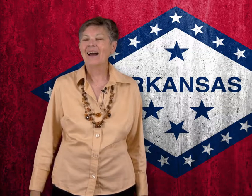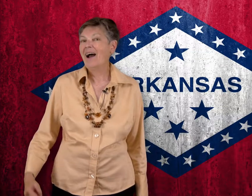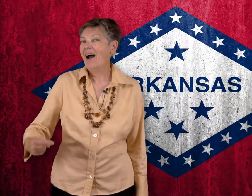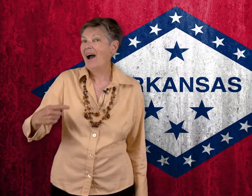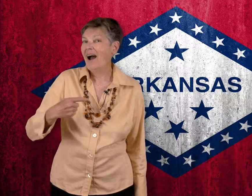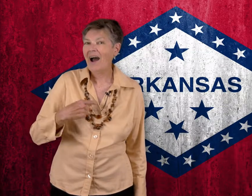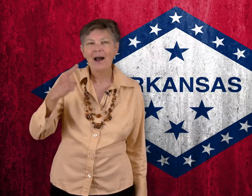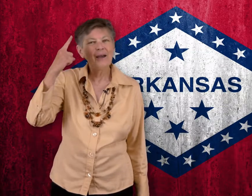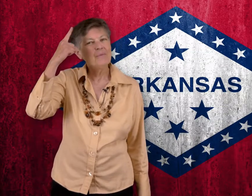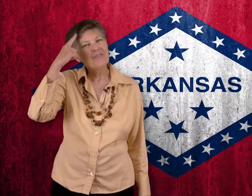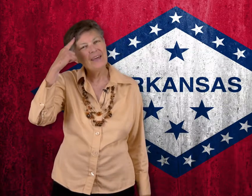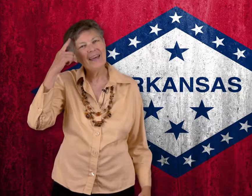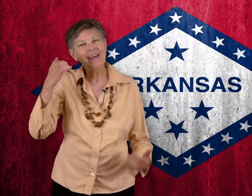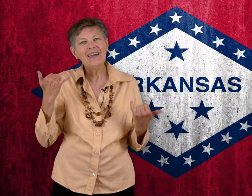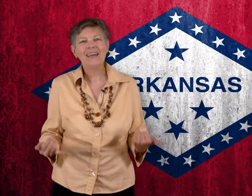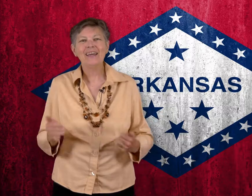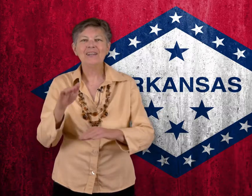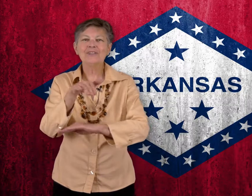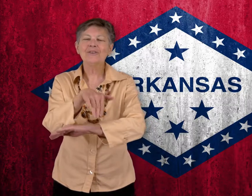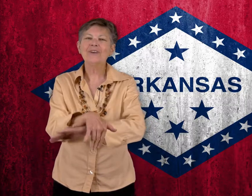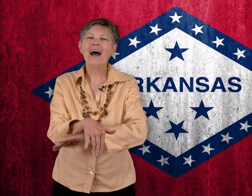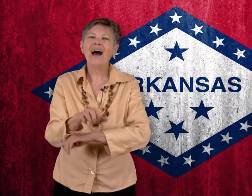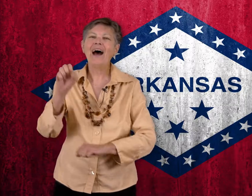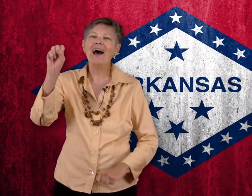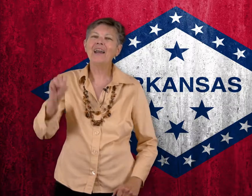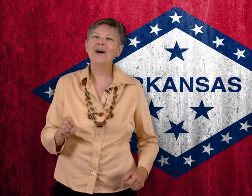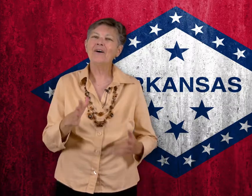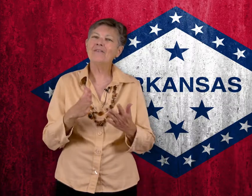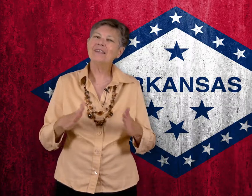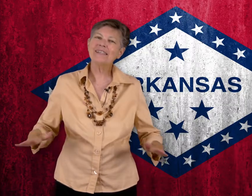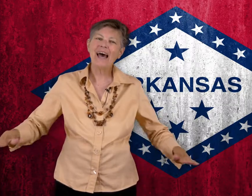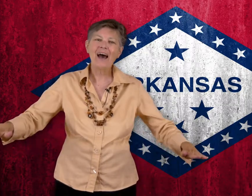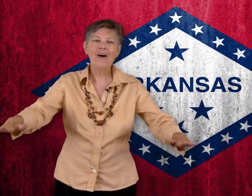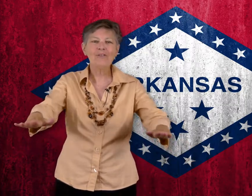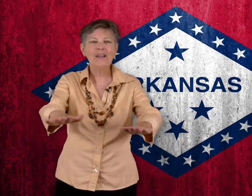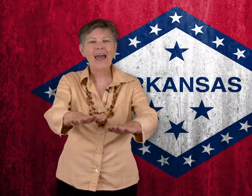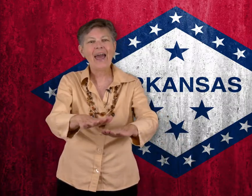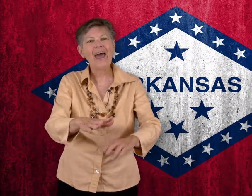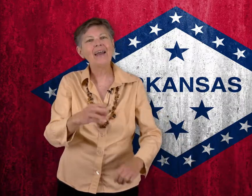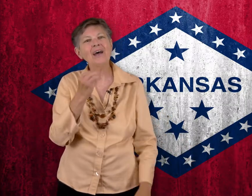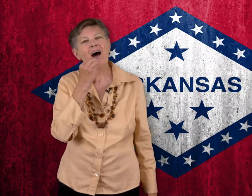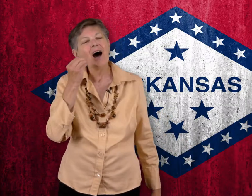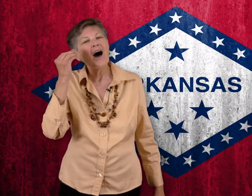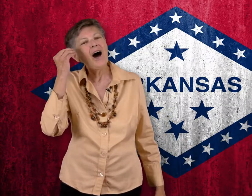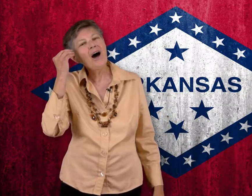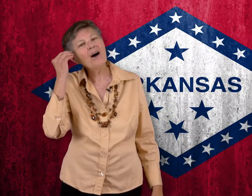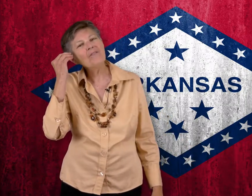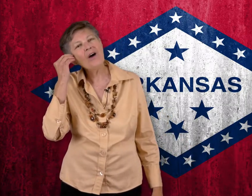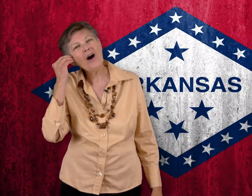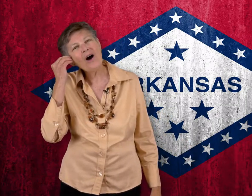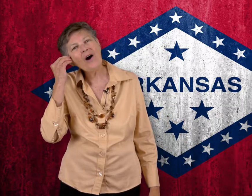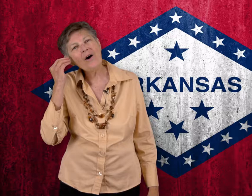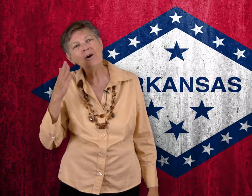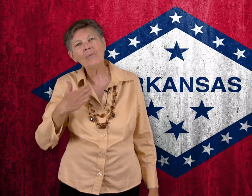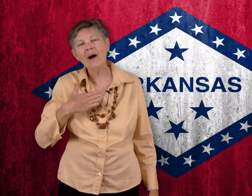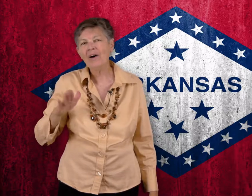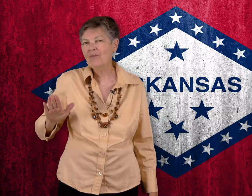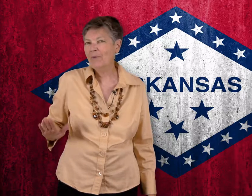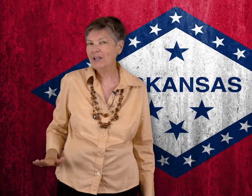I am linking tonight of the Southland Of the home of my